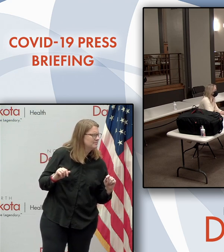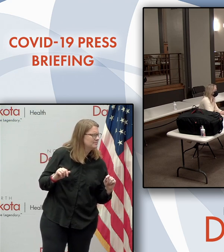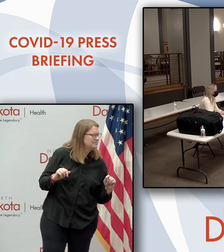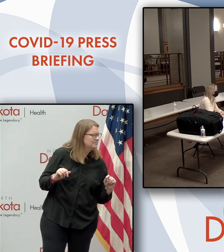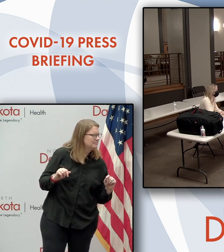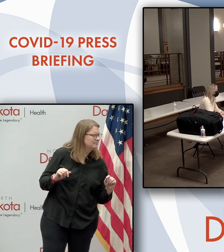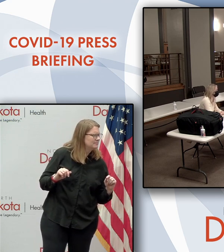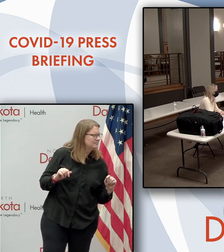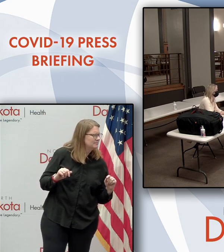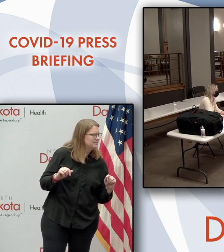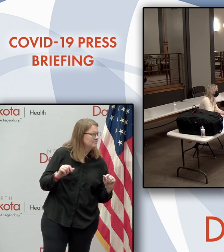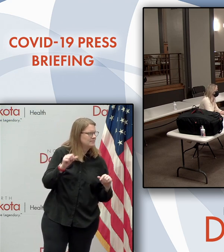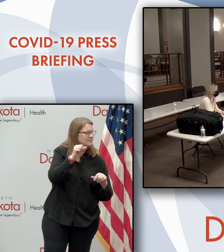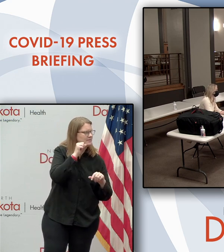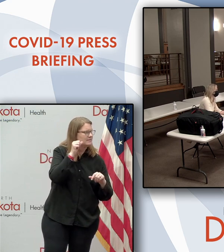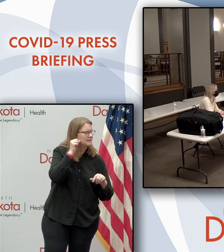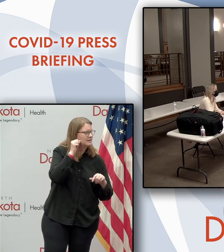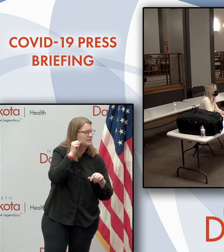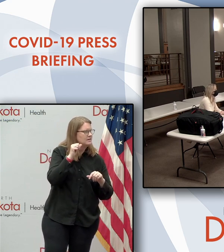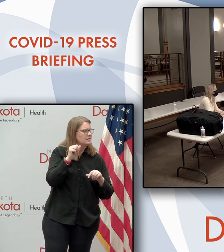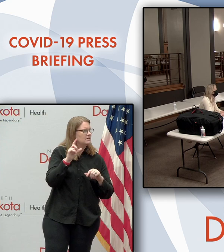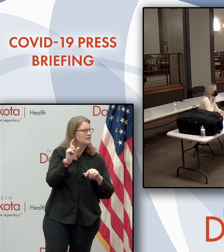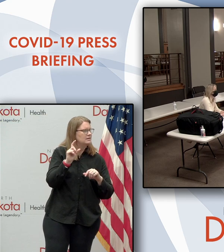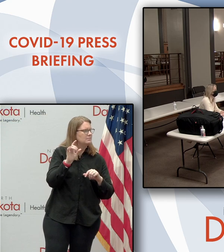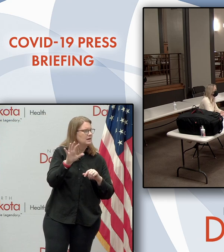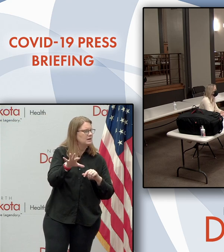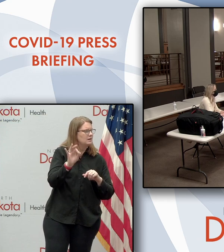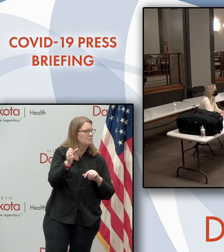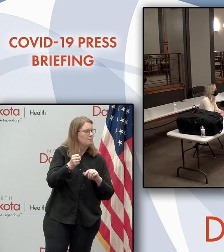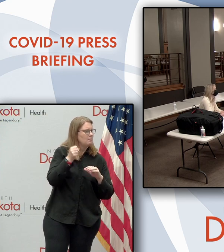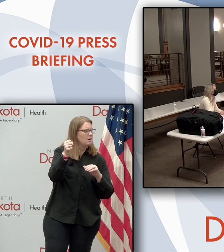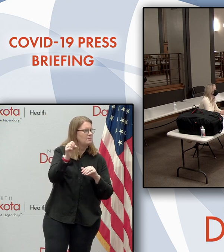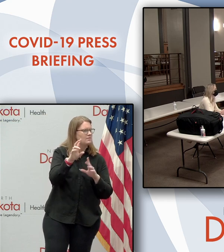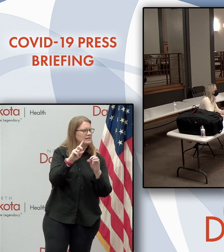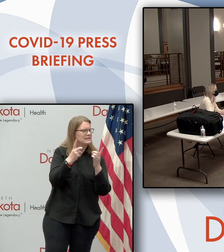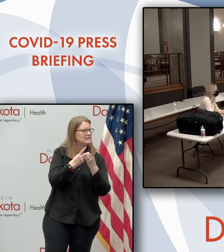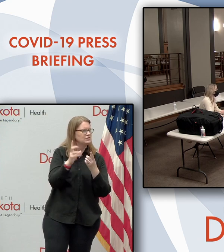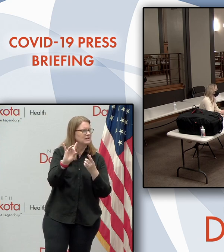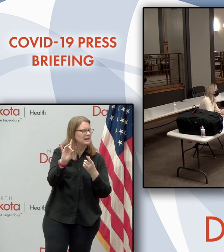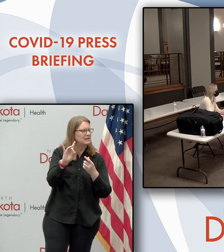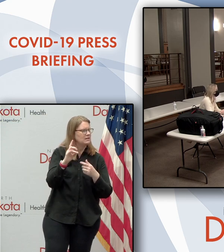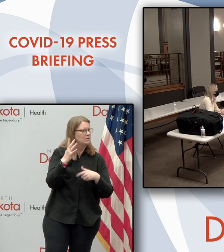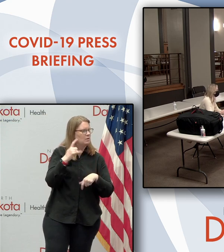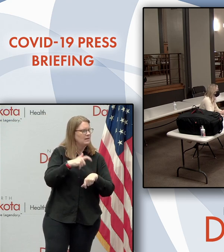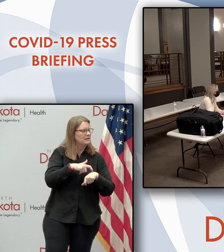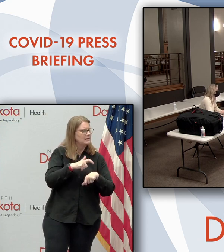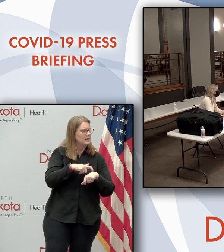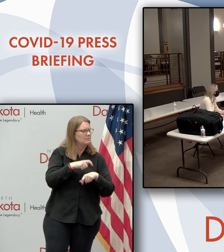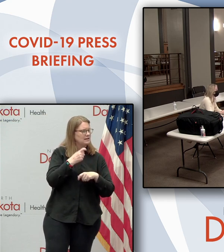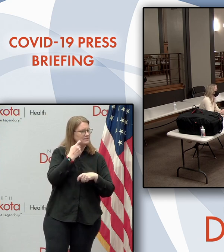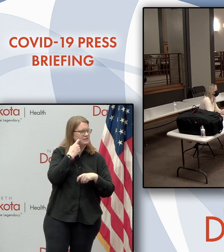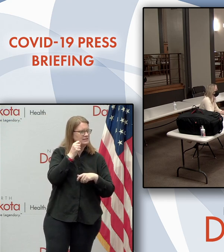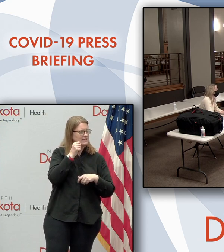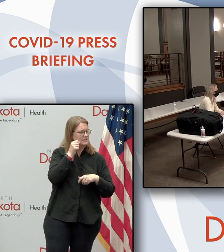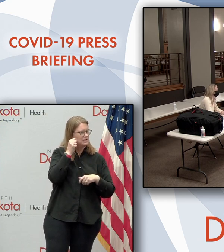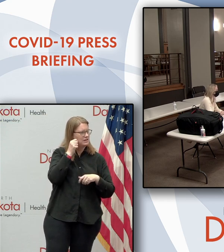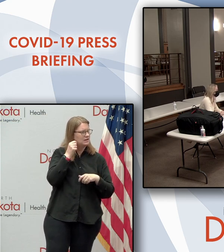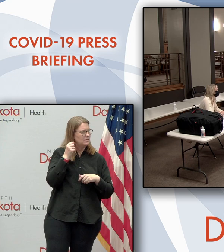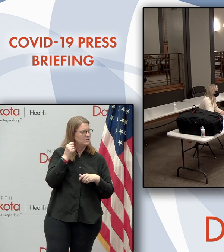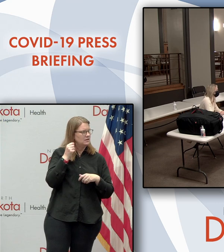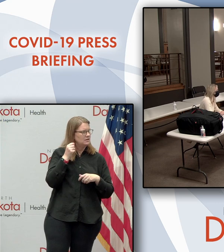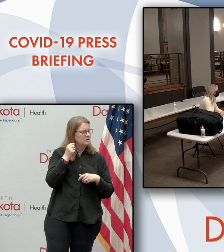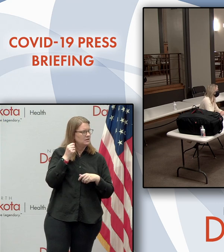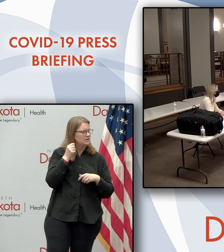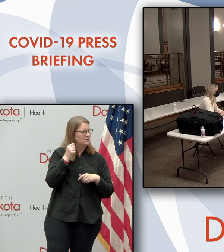Yesterday you made an appointment to the District 8 house seat. I wanted to ask some questions on why the timing of just yesterday and then why not